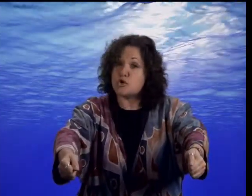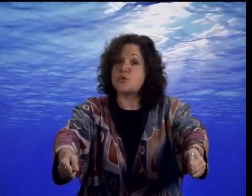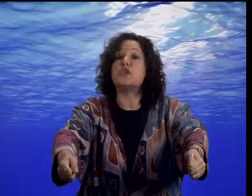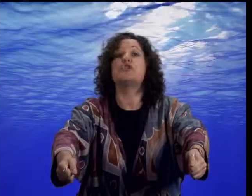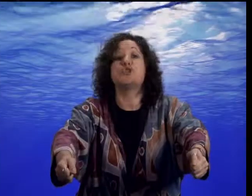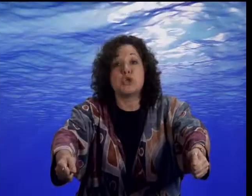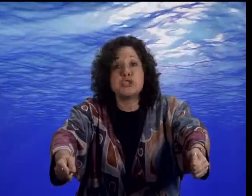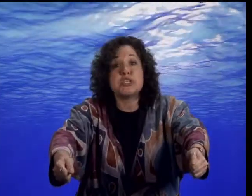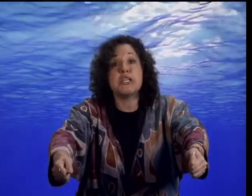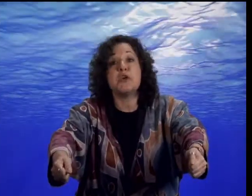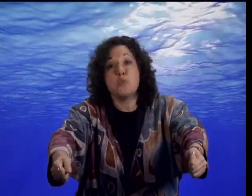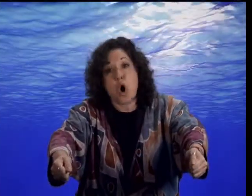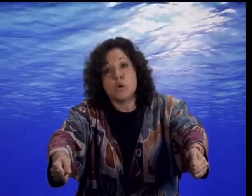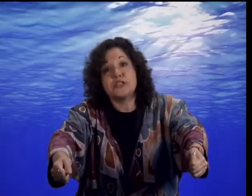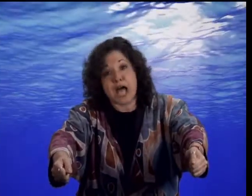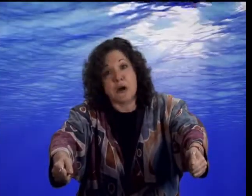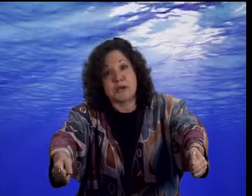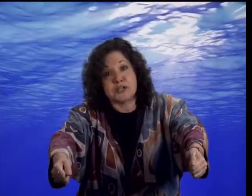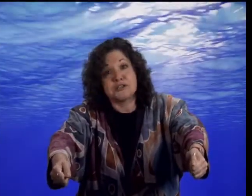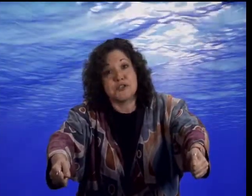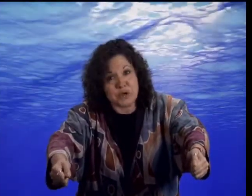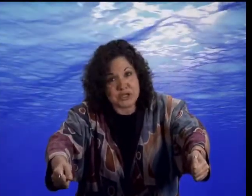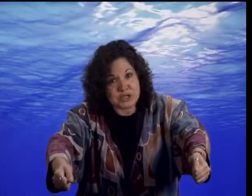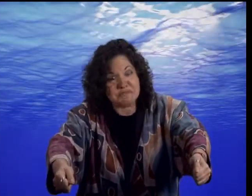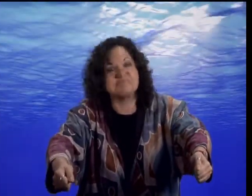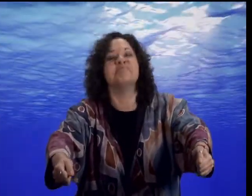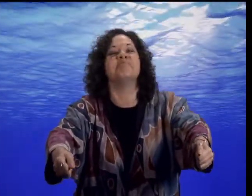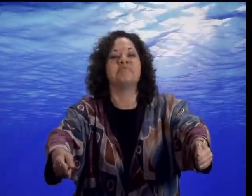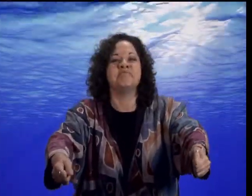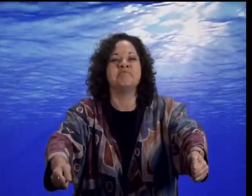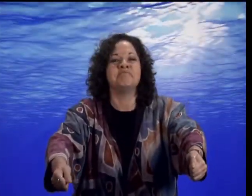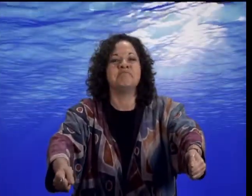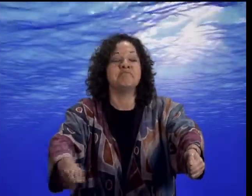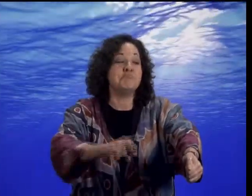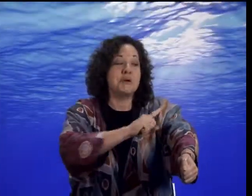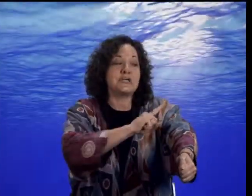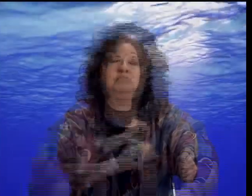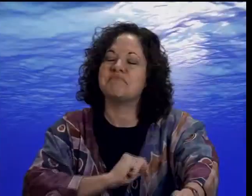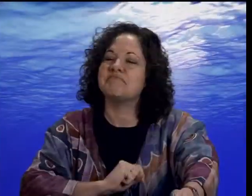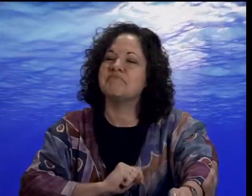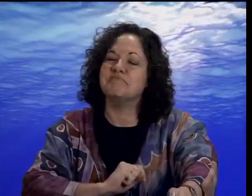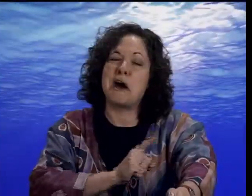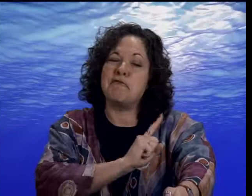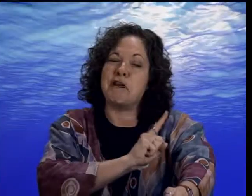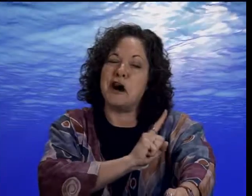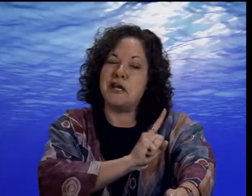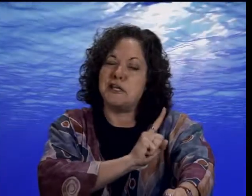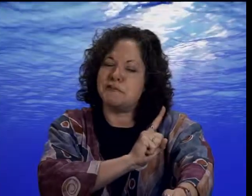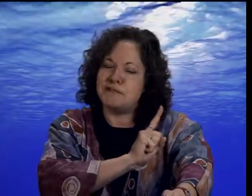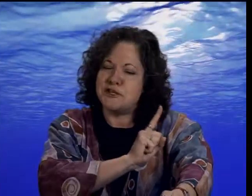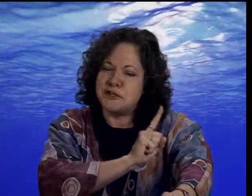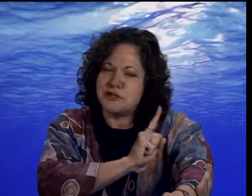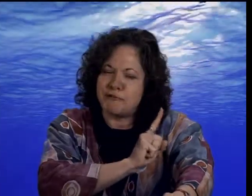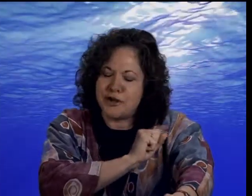which certainly warrant our consideration. But, my fine, finned friend,